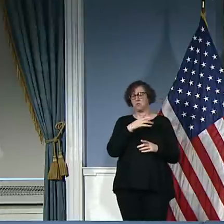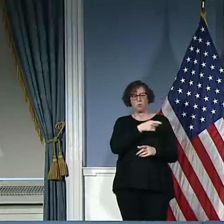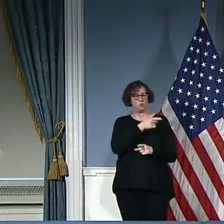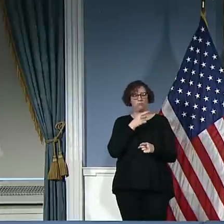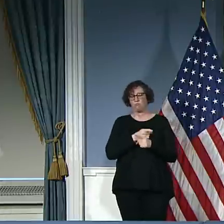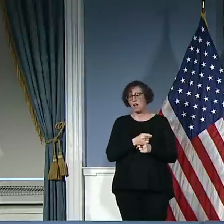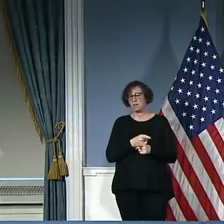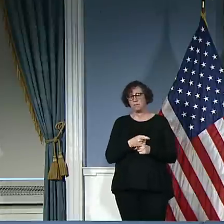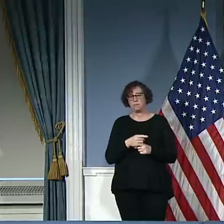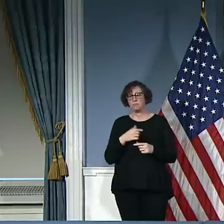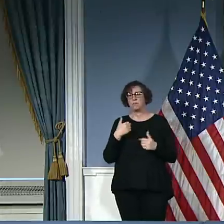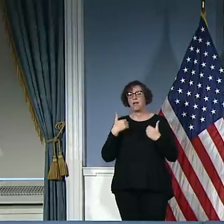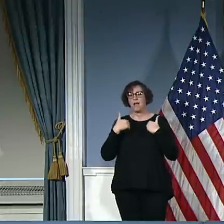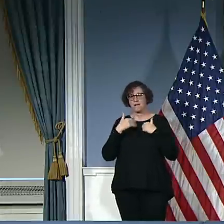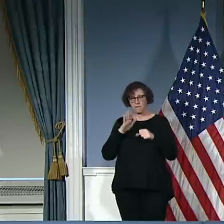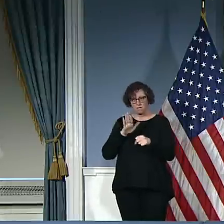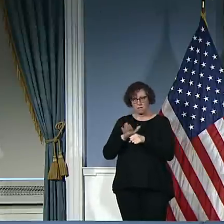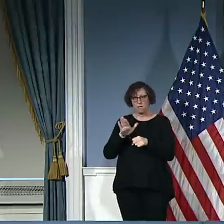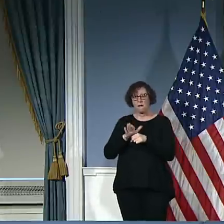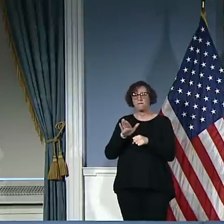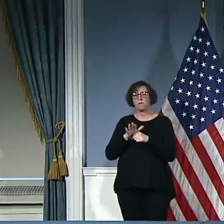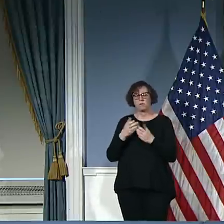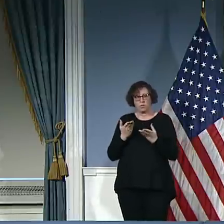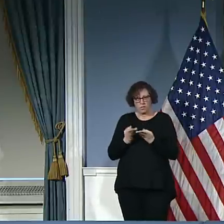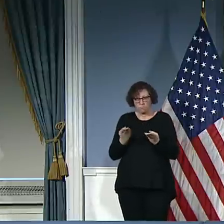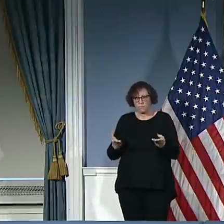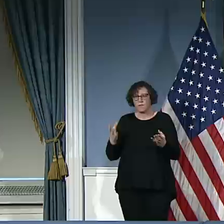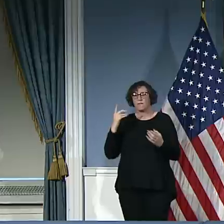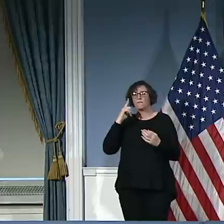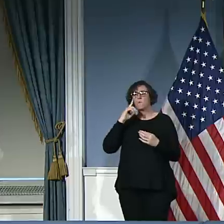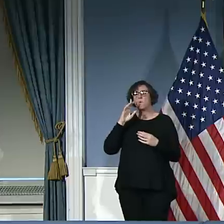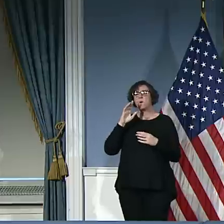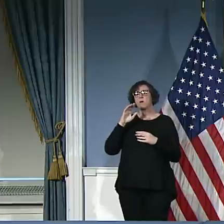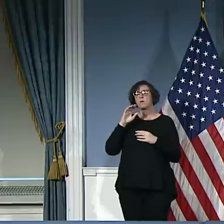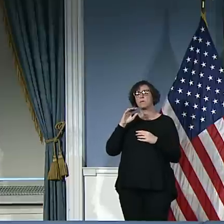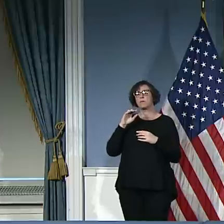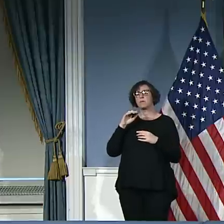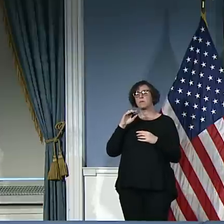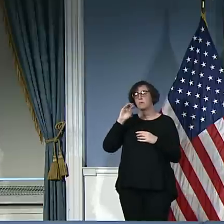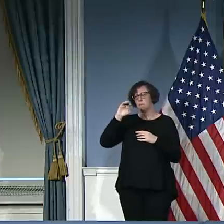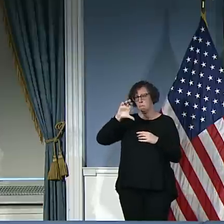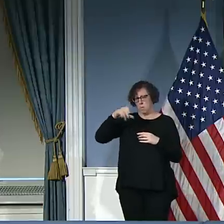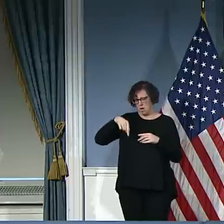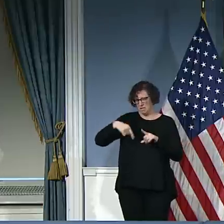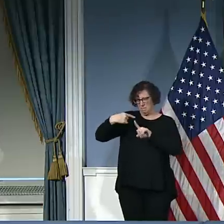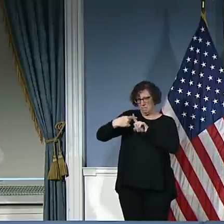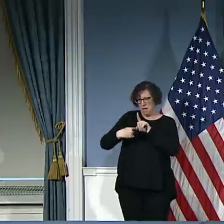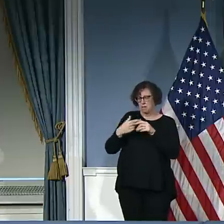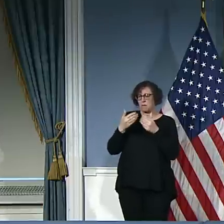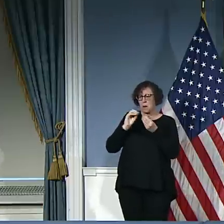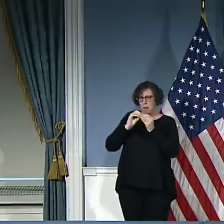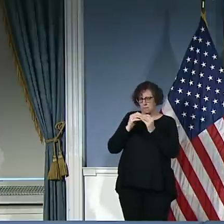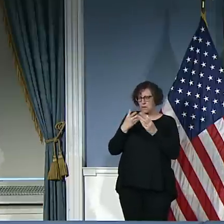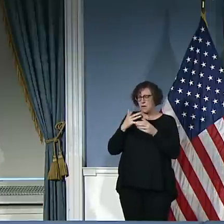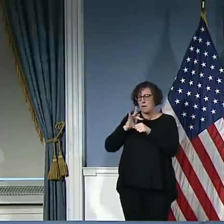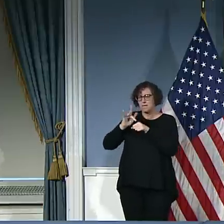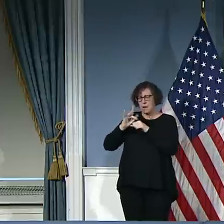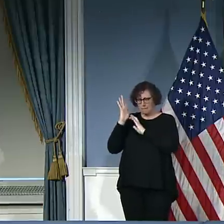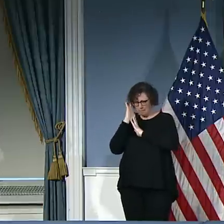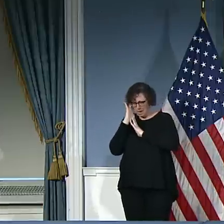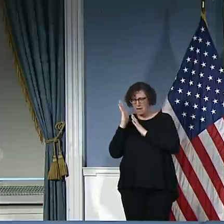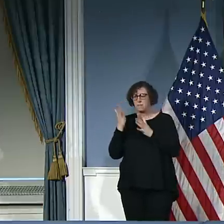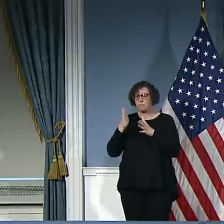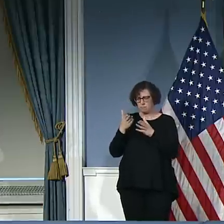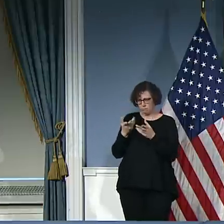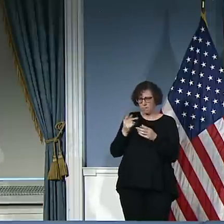and to get into April. And we have confidence in your abilities and FEMA and the federal government